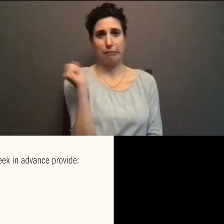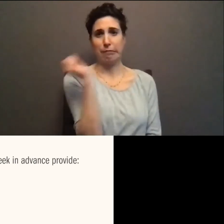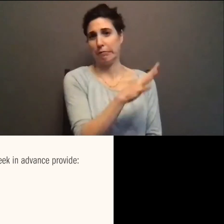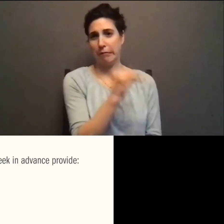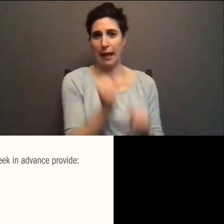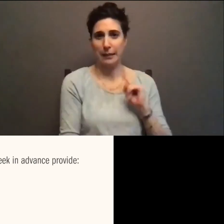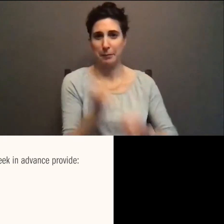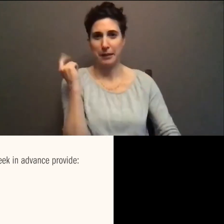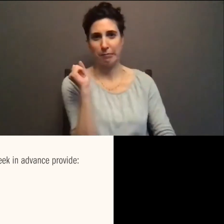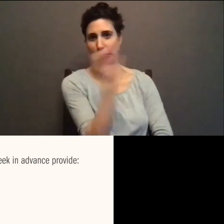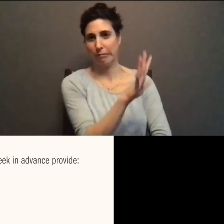week.